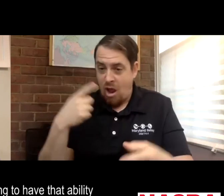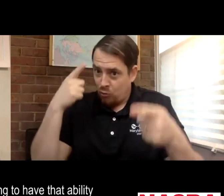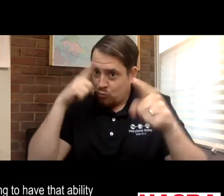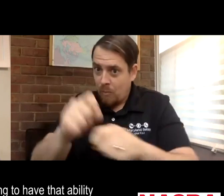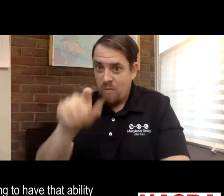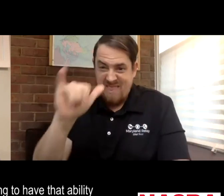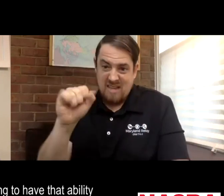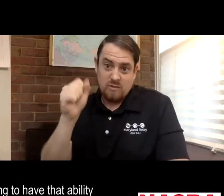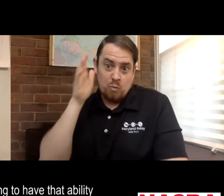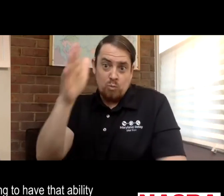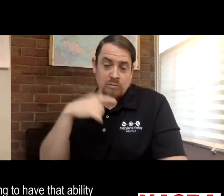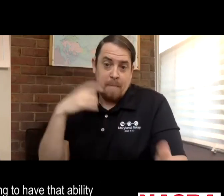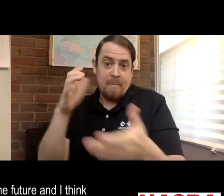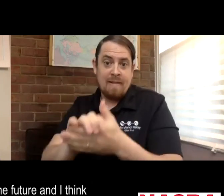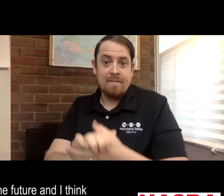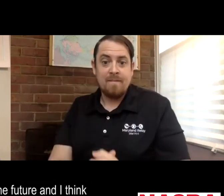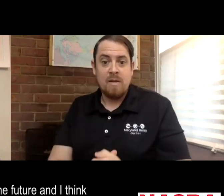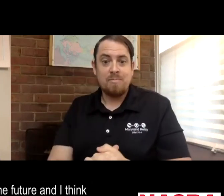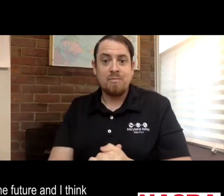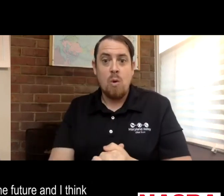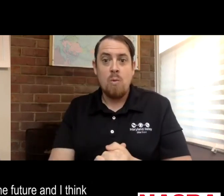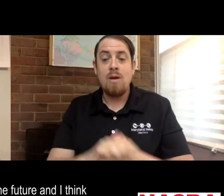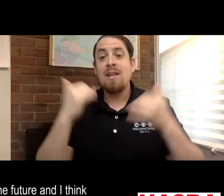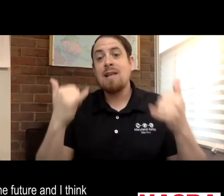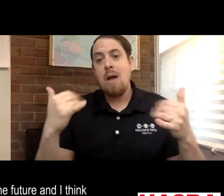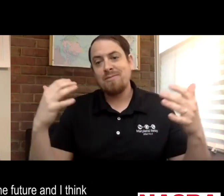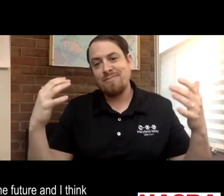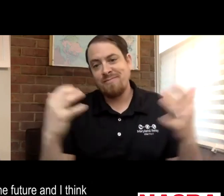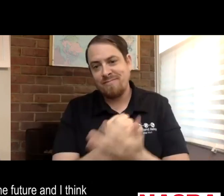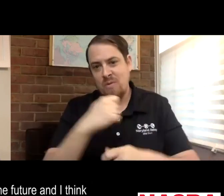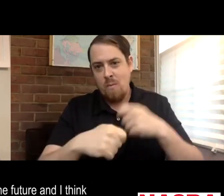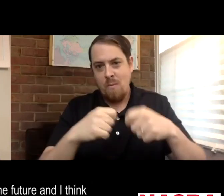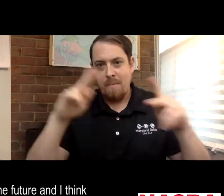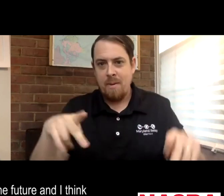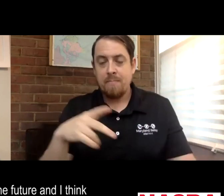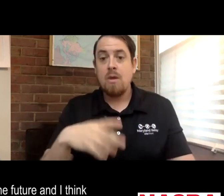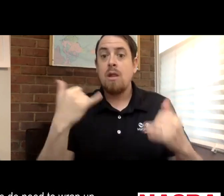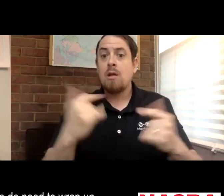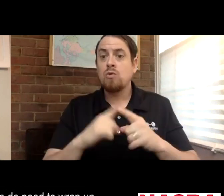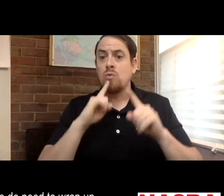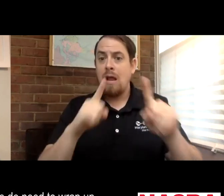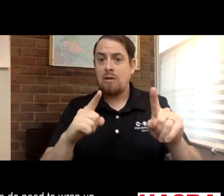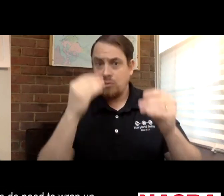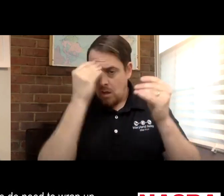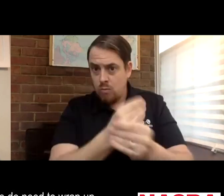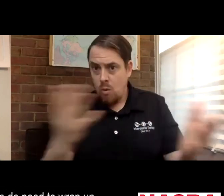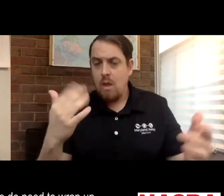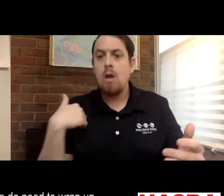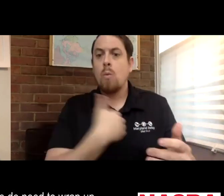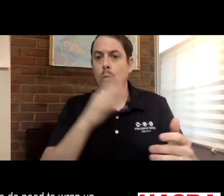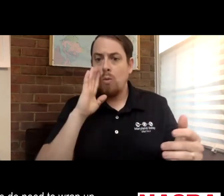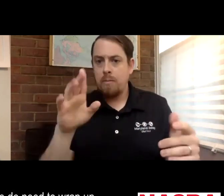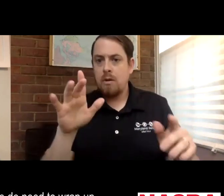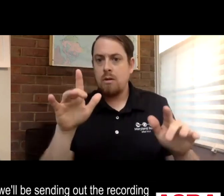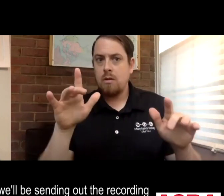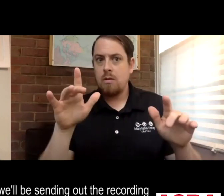in mid-text, transfer. I agree. I think that's the future. And I think that will be coming eventually. Now, unfortunately, we do need to